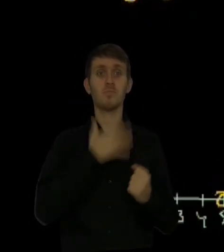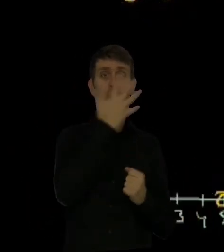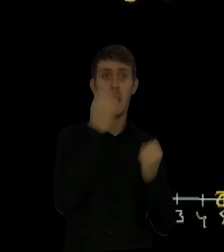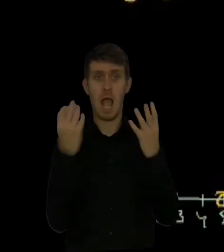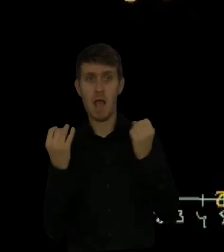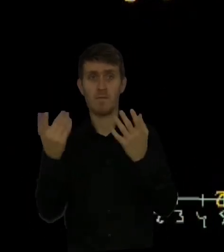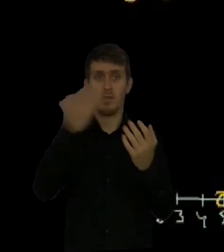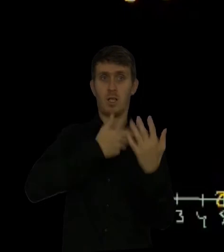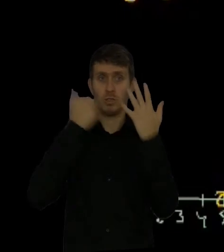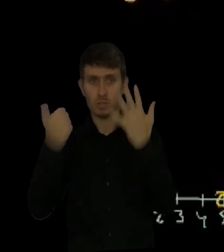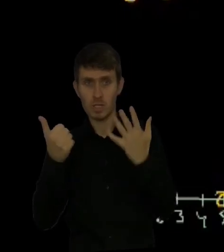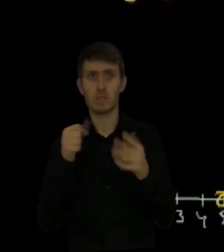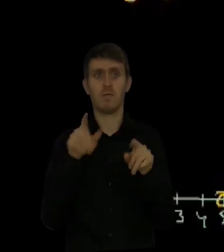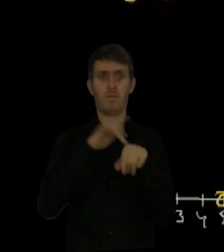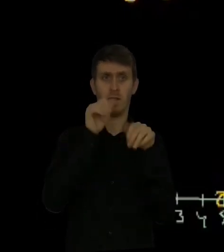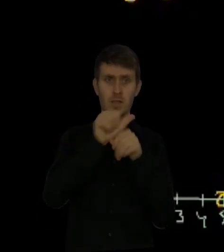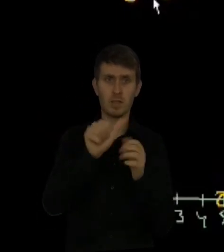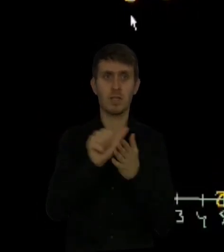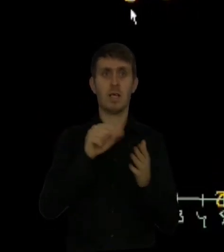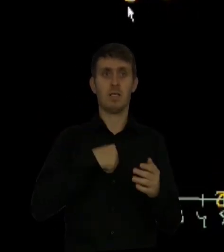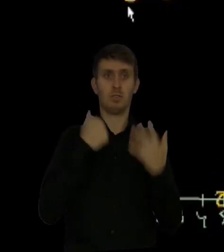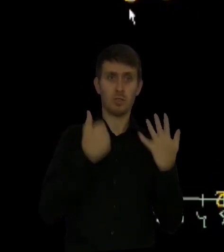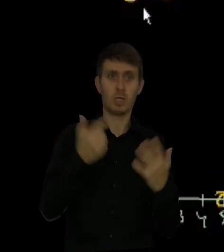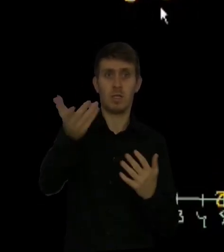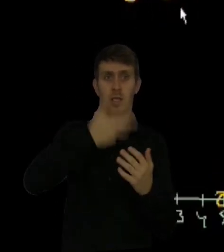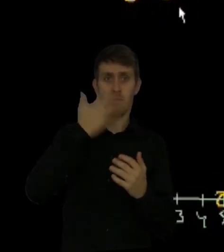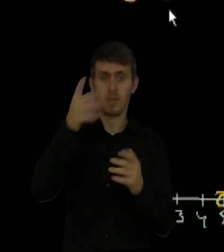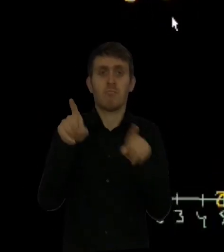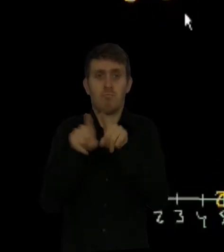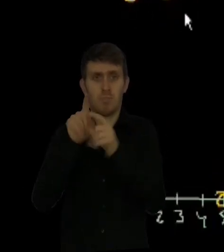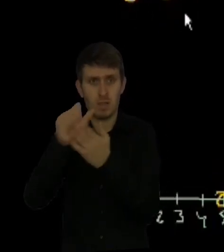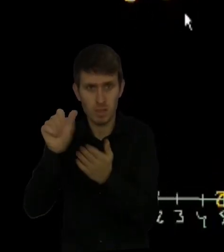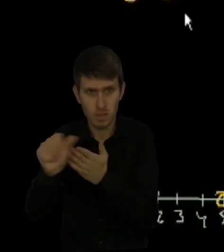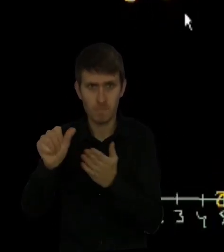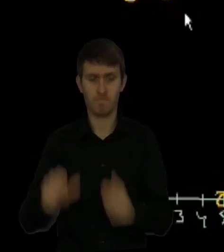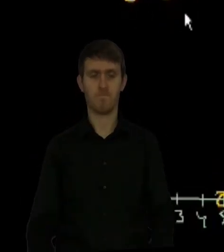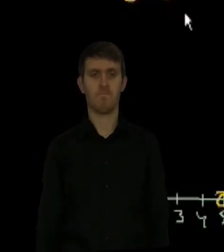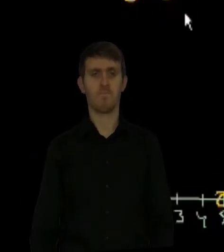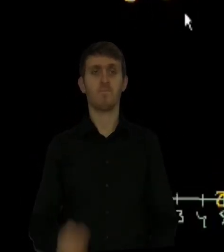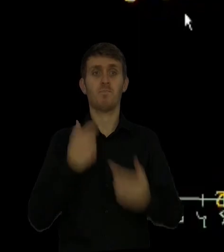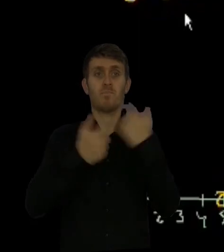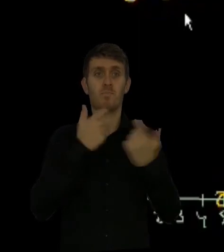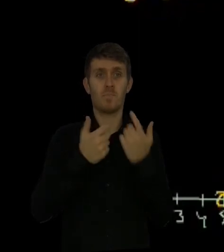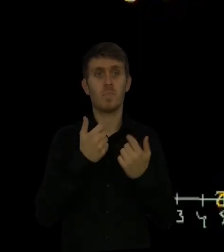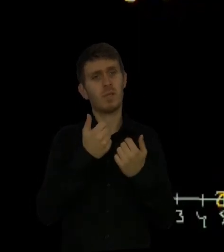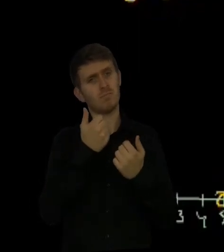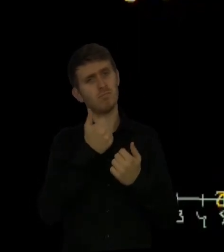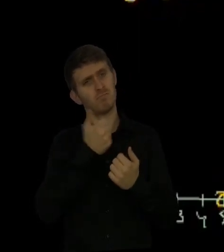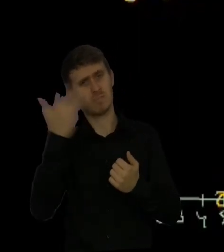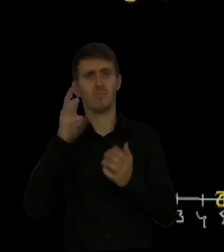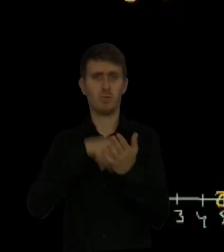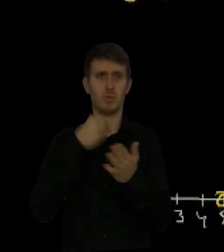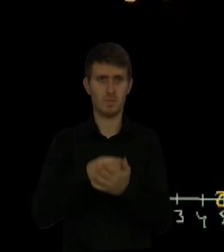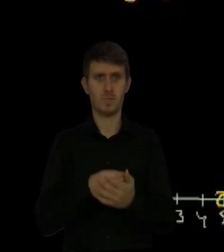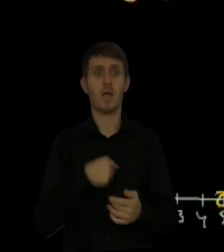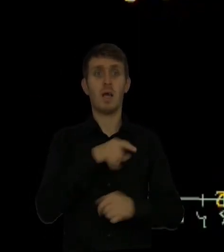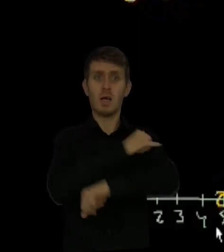I have 5 avocados and you give me 6, I'm going have 11. If I have 6 avocados and you give me 5, I'm going to have 11 either way. Let's do a